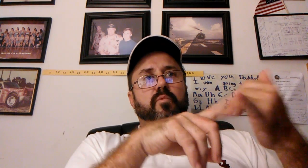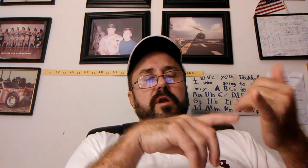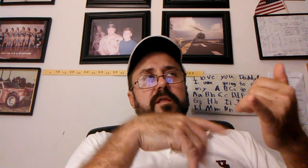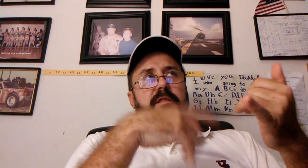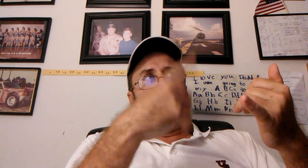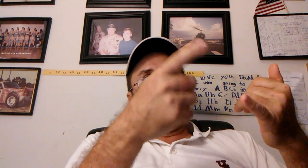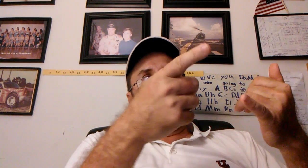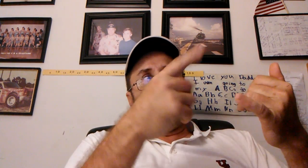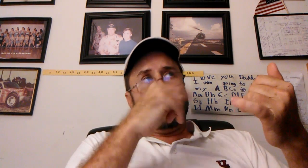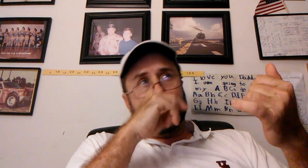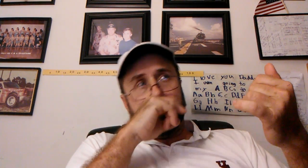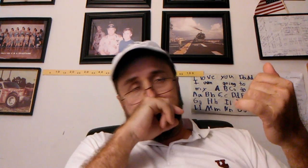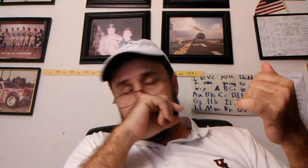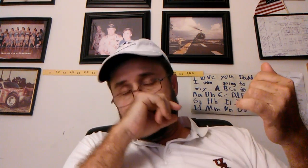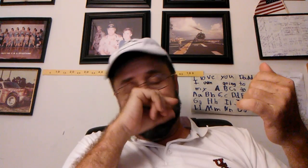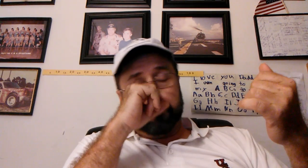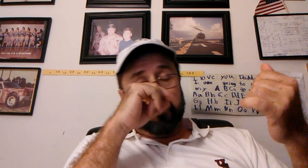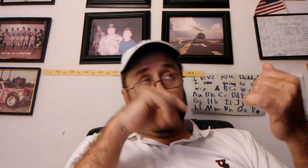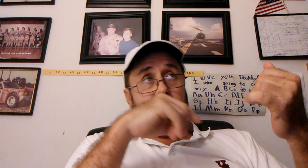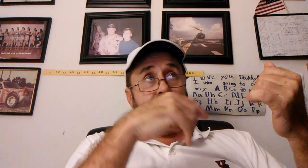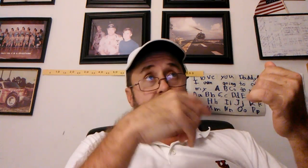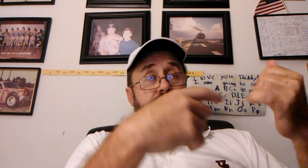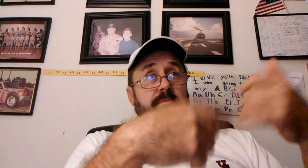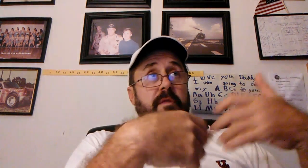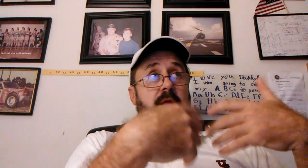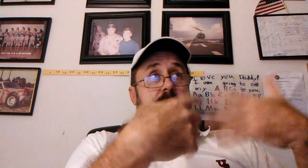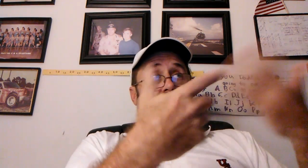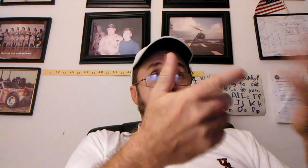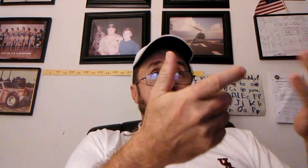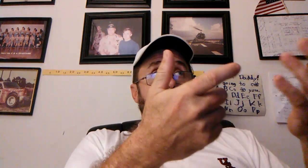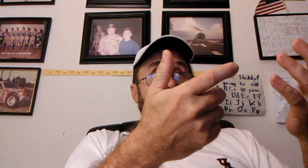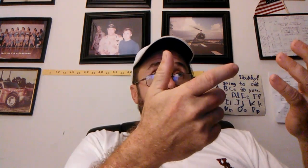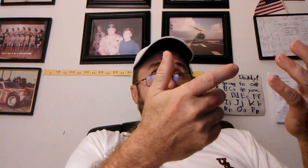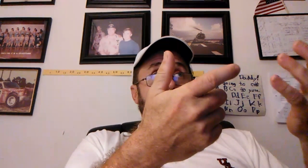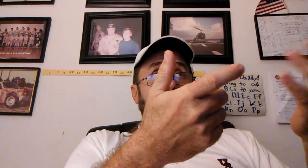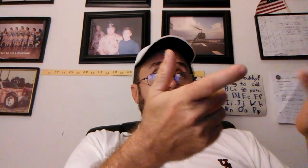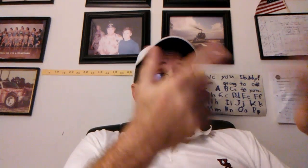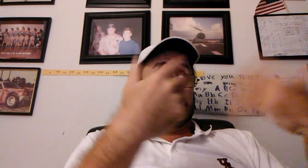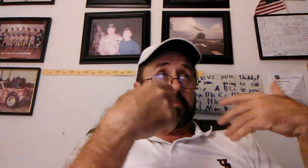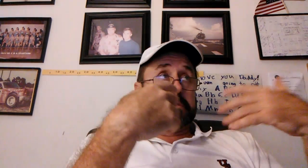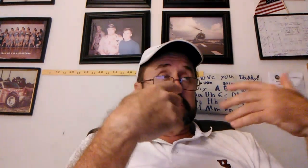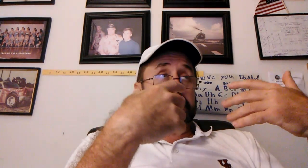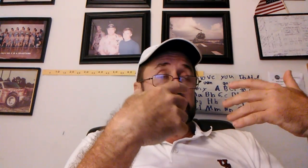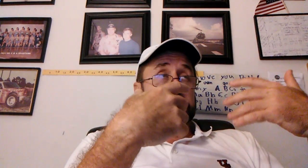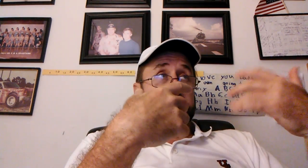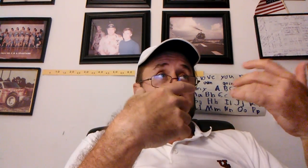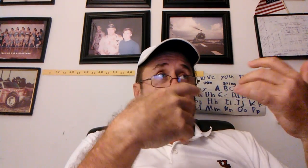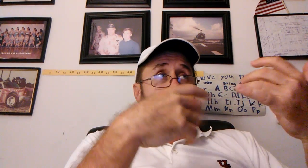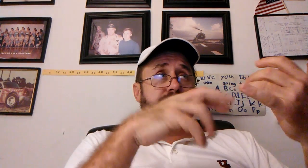one of the people who was assaulting me,